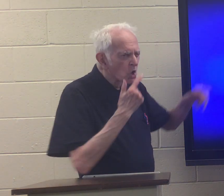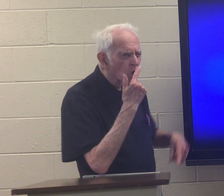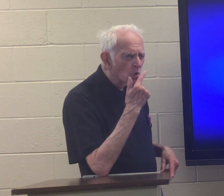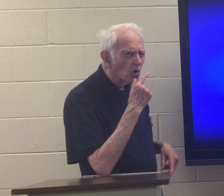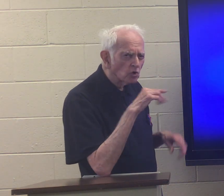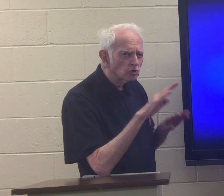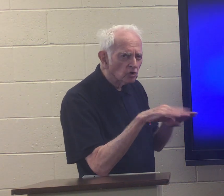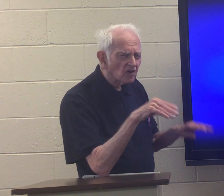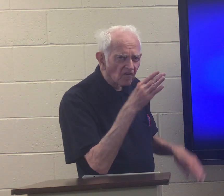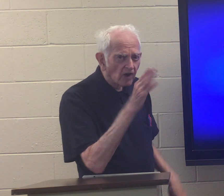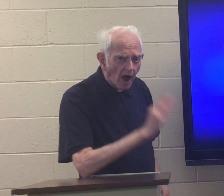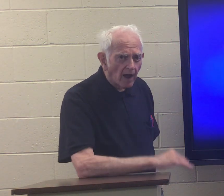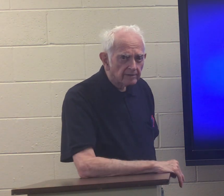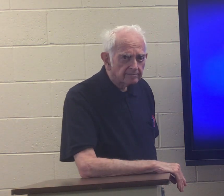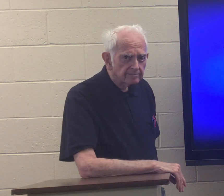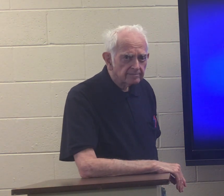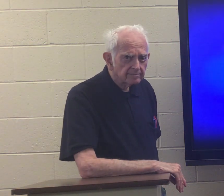so who are the children of God